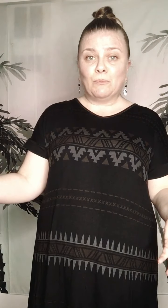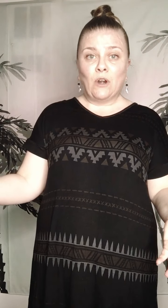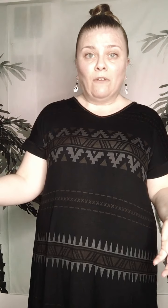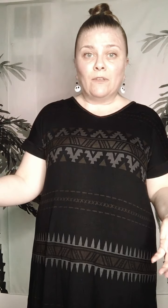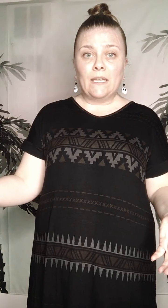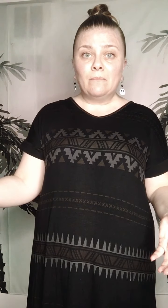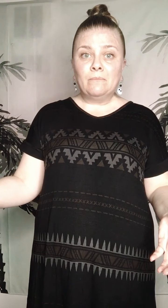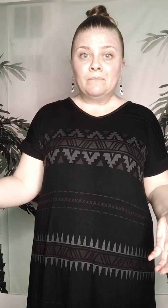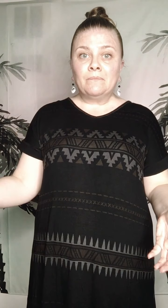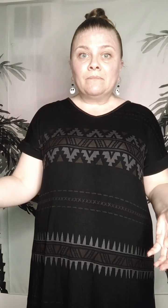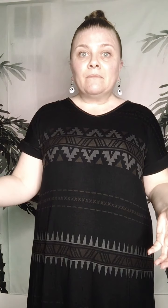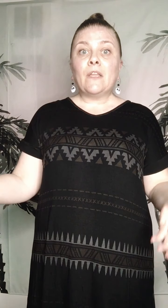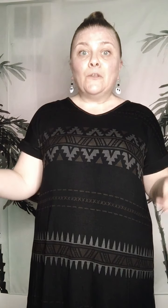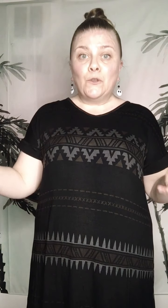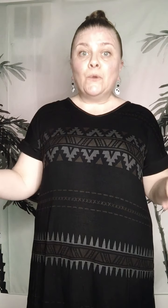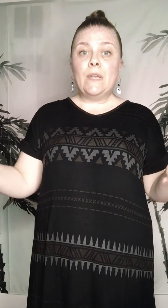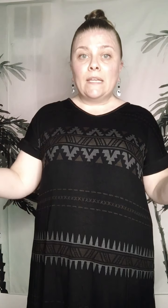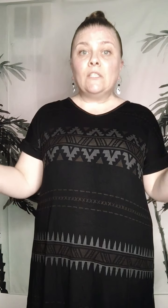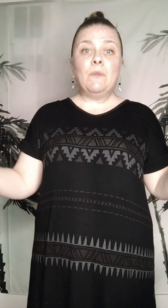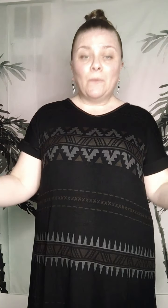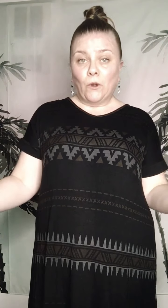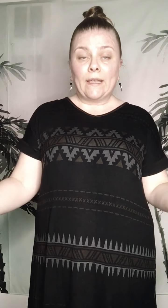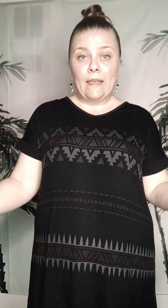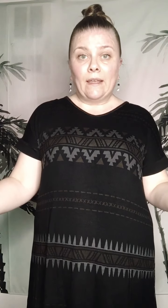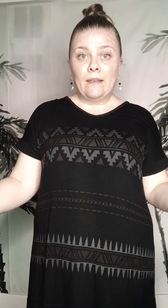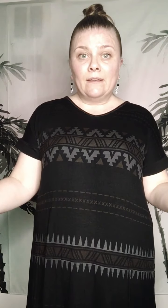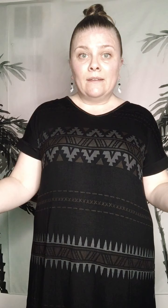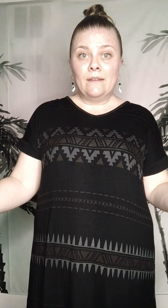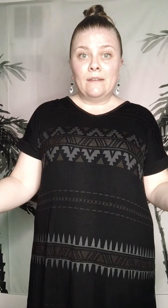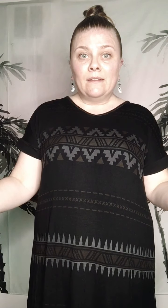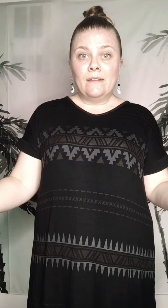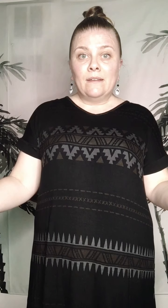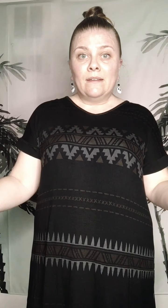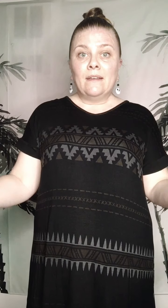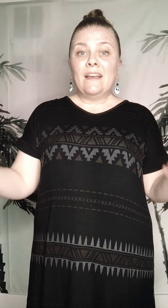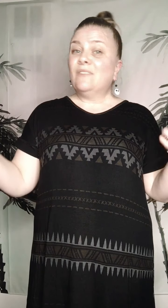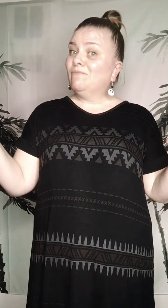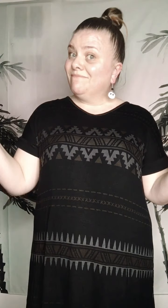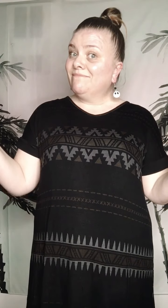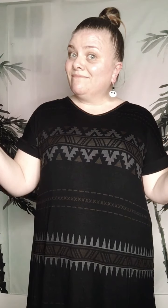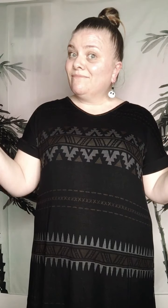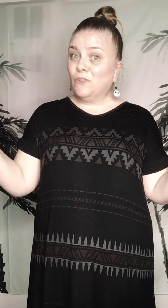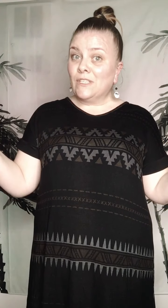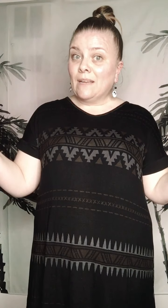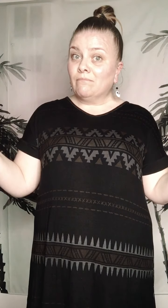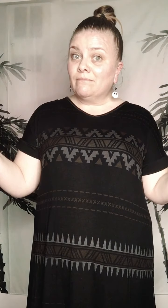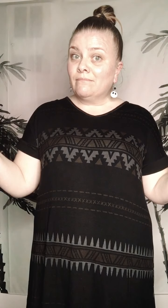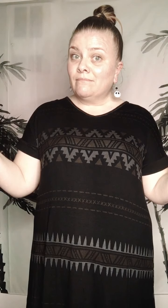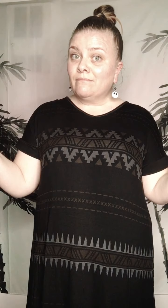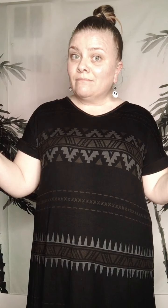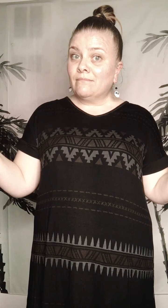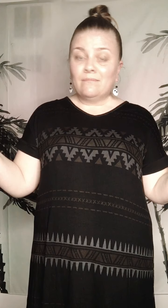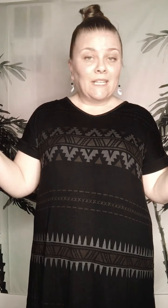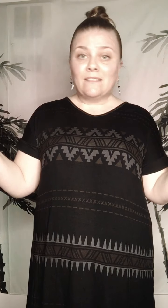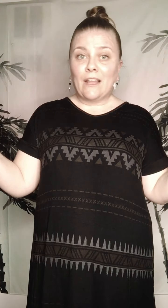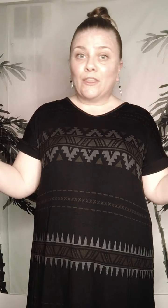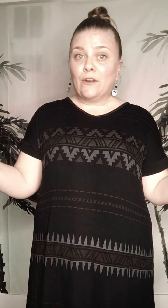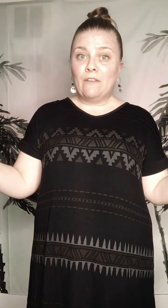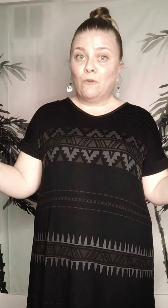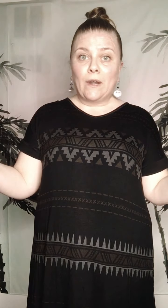profit, you need to be working full-time. That's like 30, 40